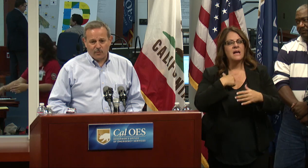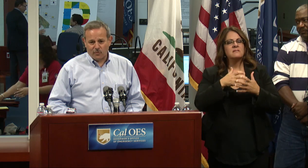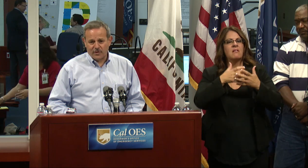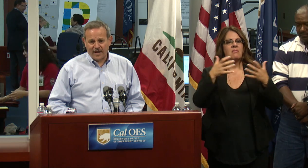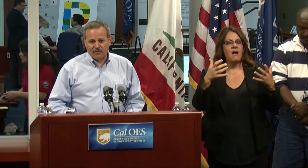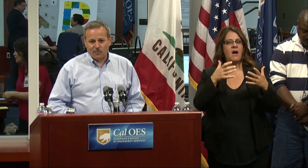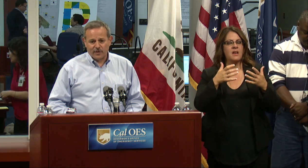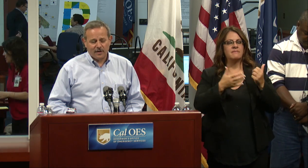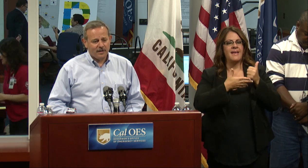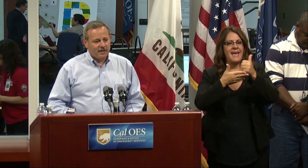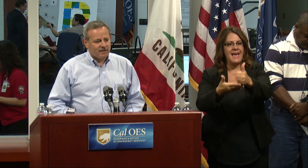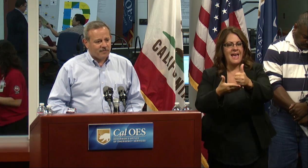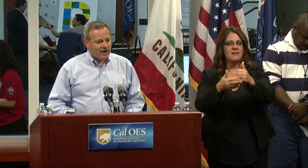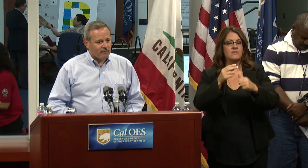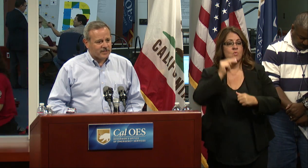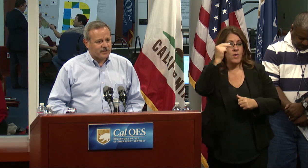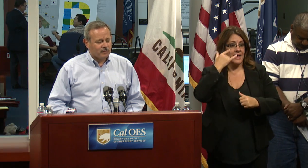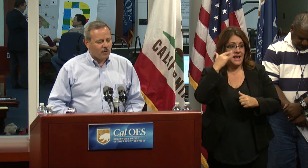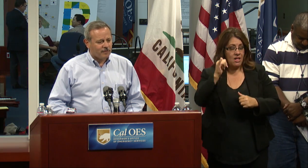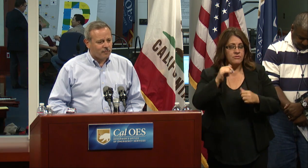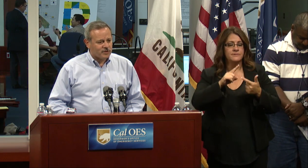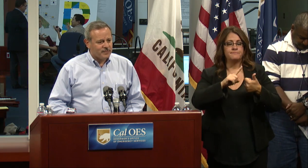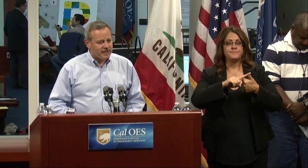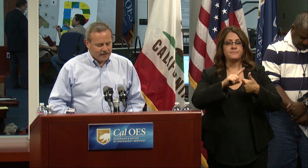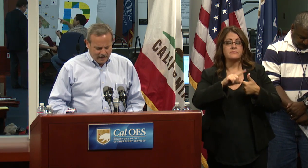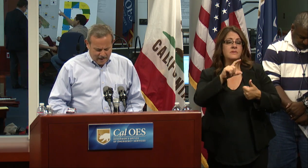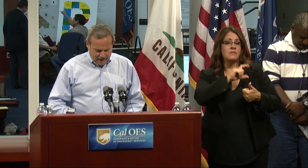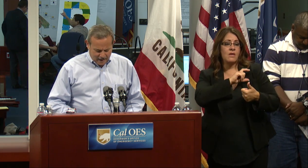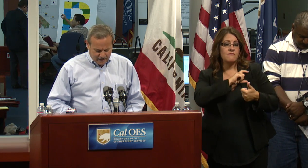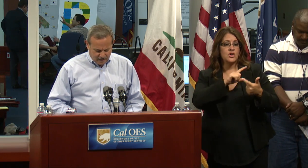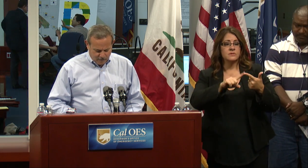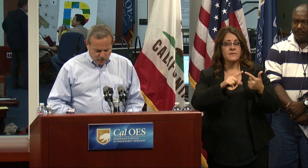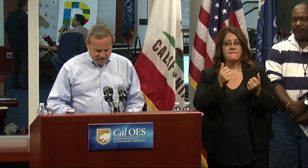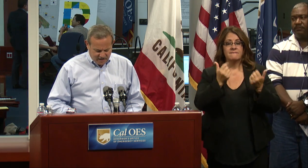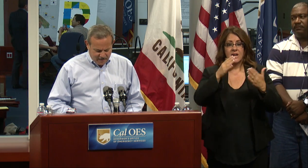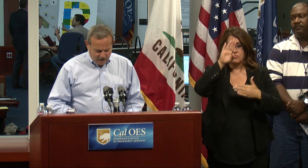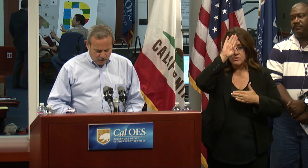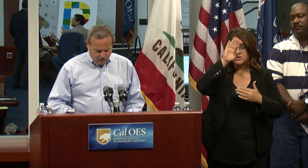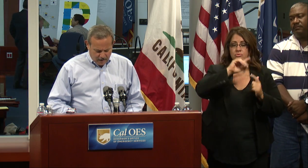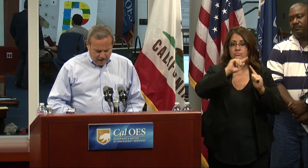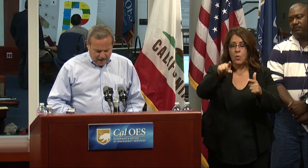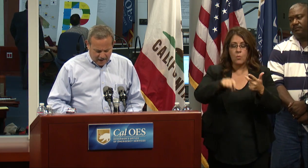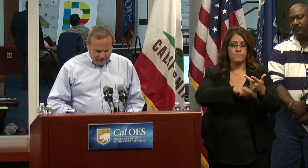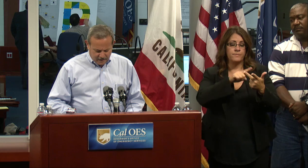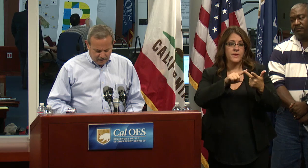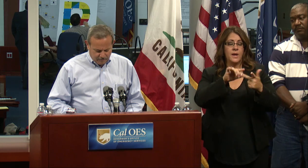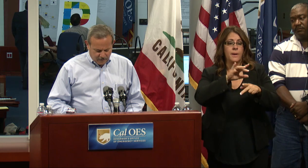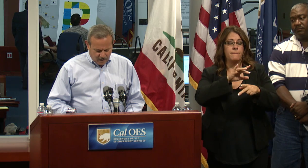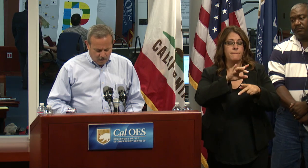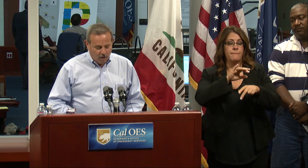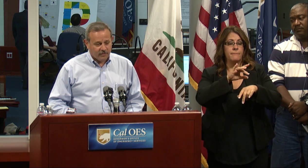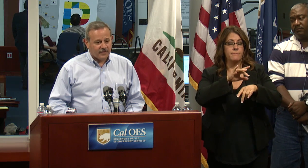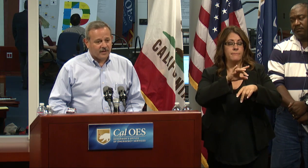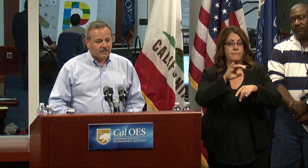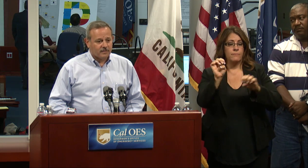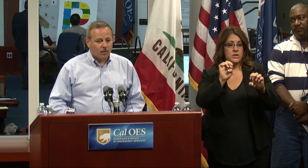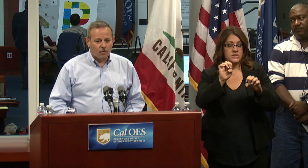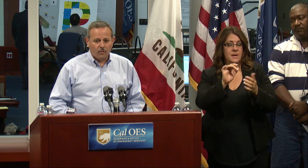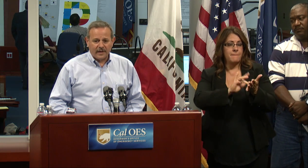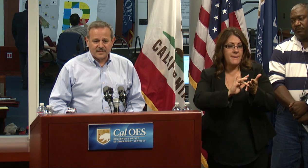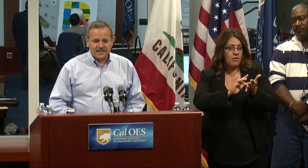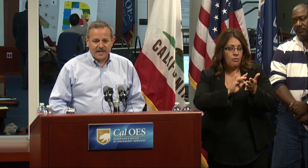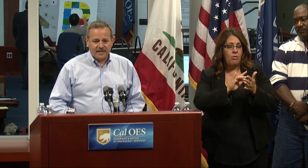from throughout northern California, fire and rescue, law enforcement, and emergency medical, and all of the